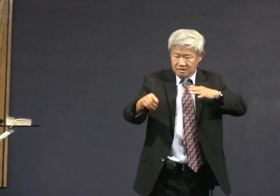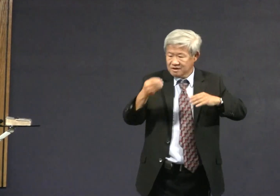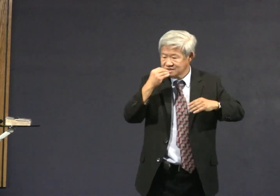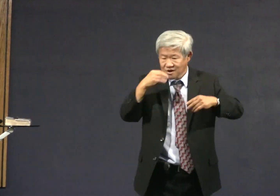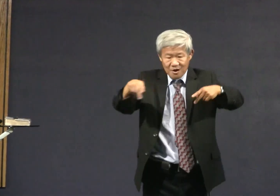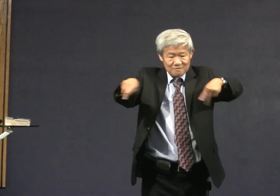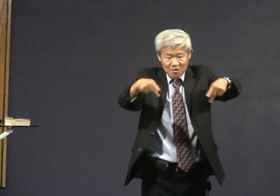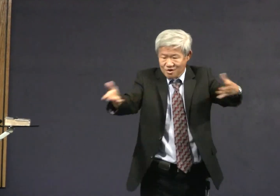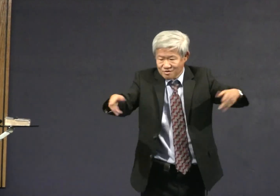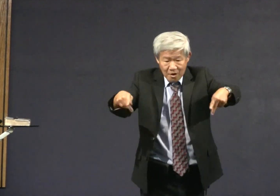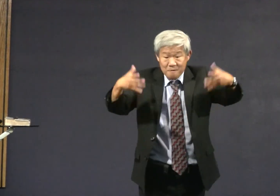some of you